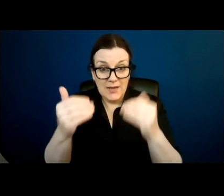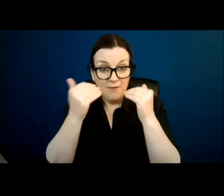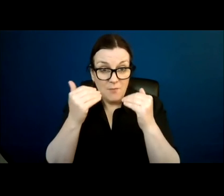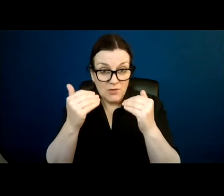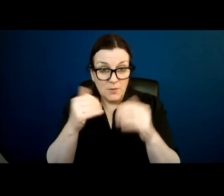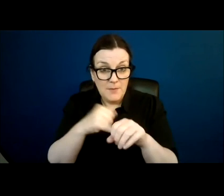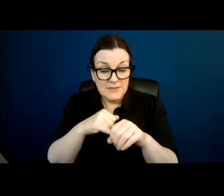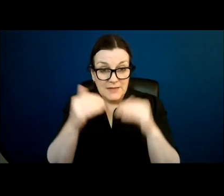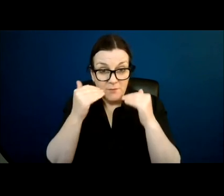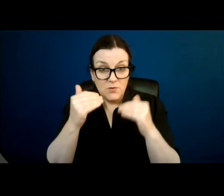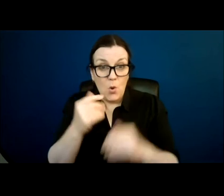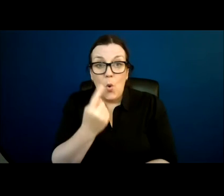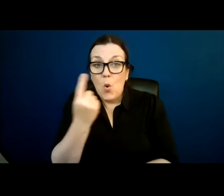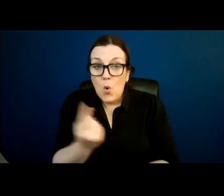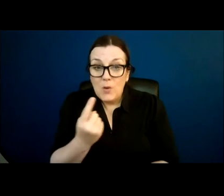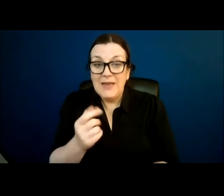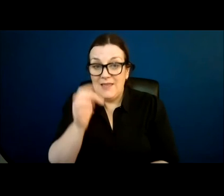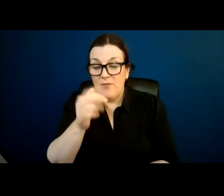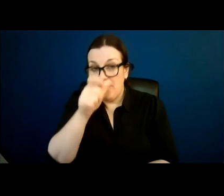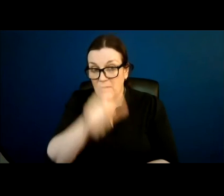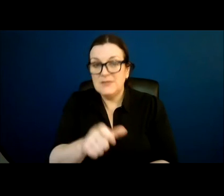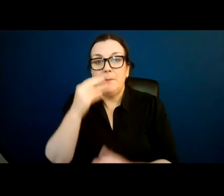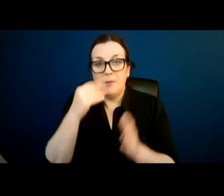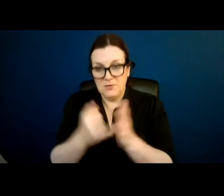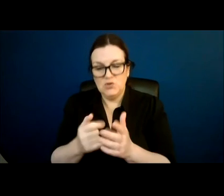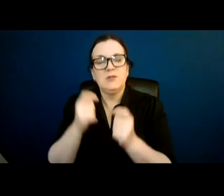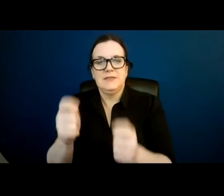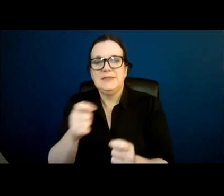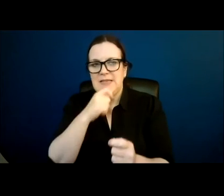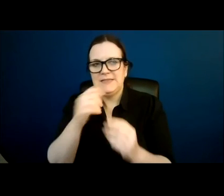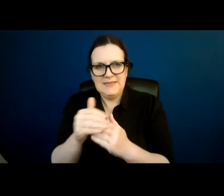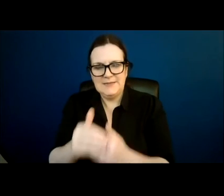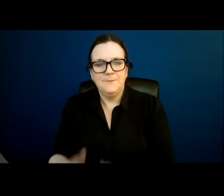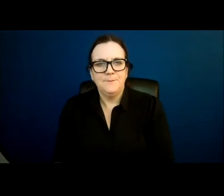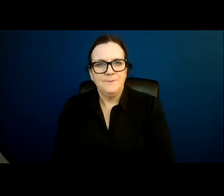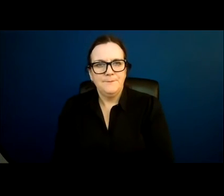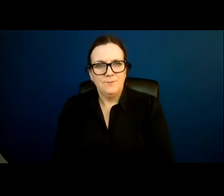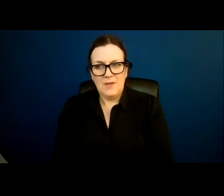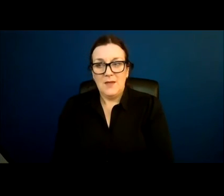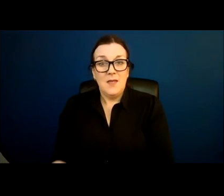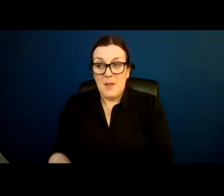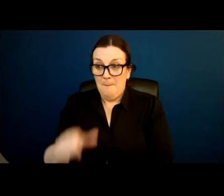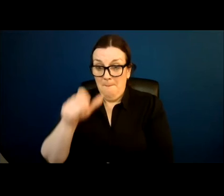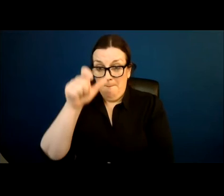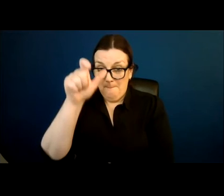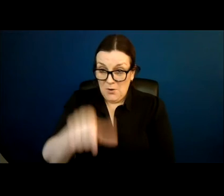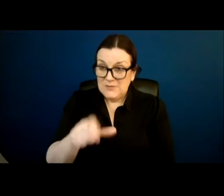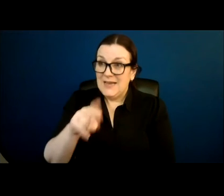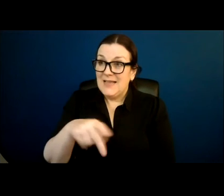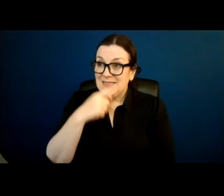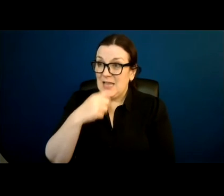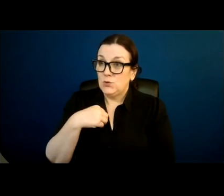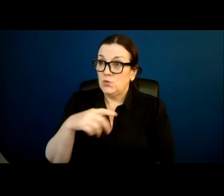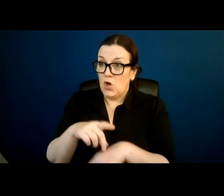unless the person gives them permission to. So a patient may say to a doctor, I